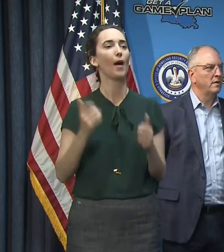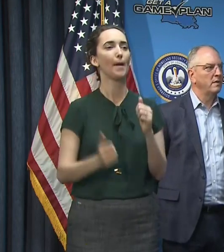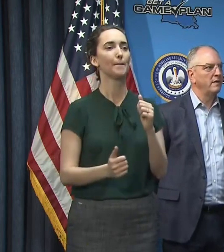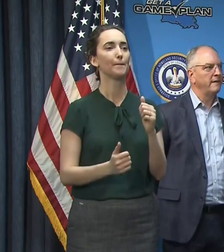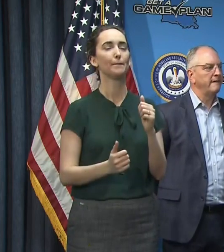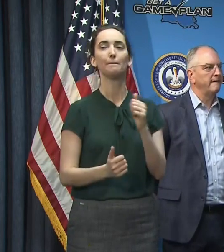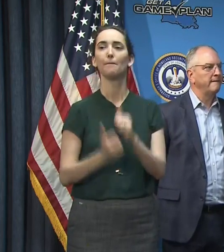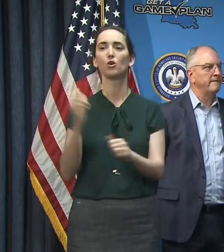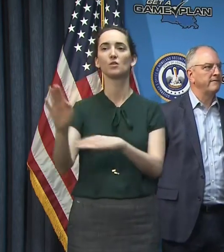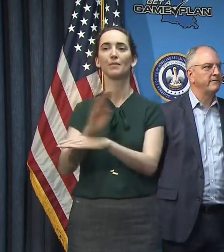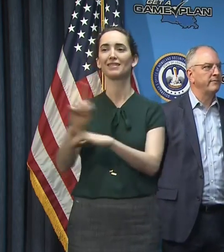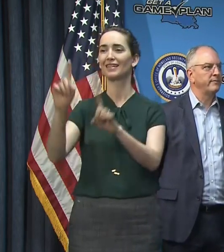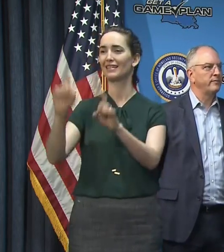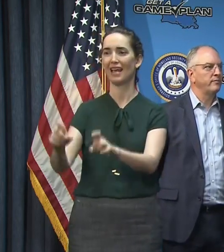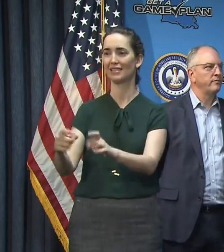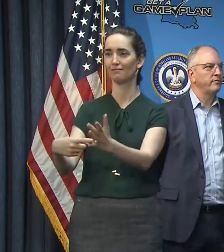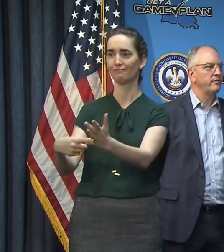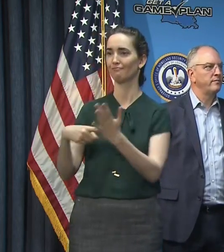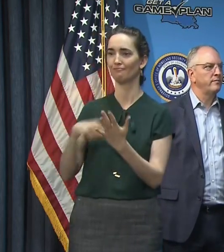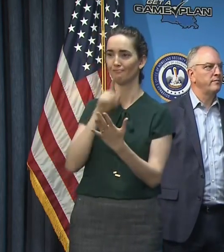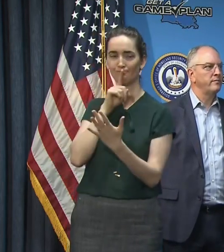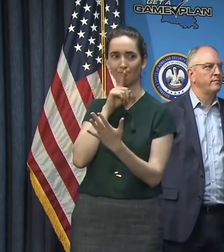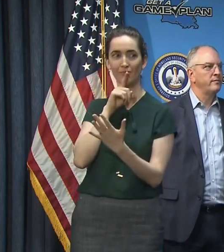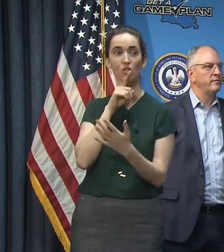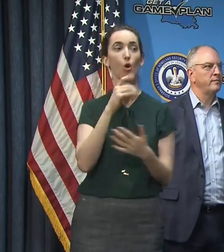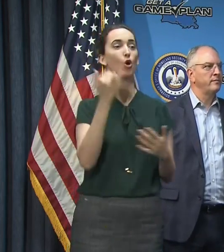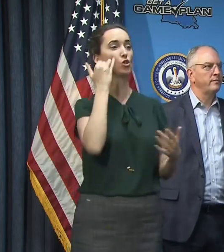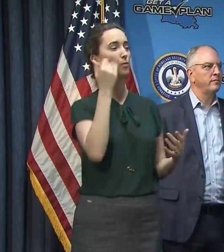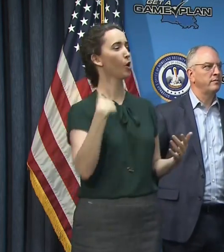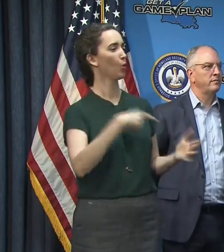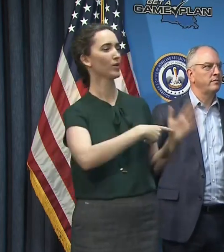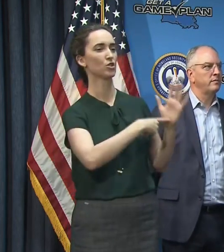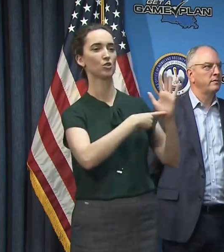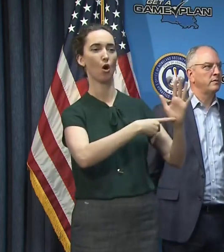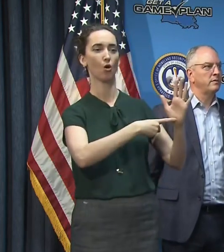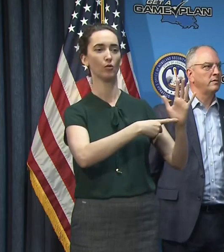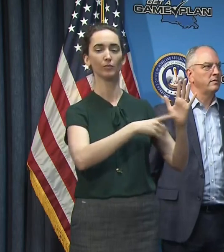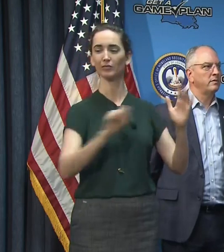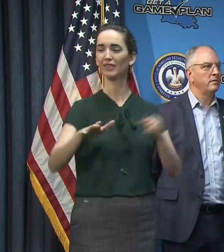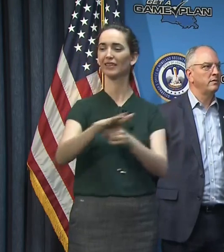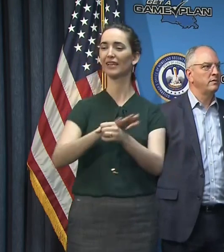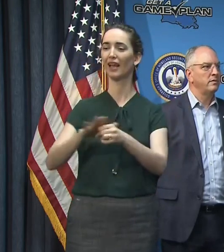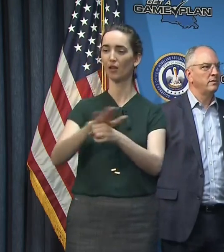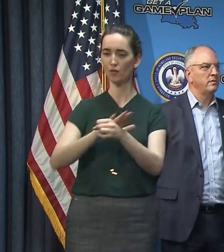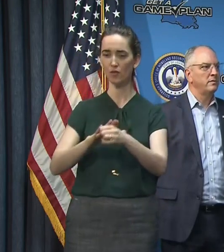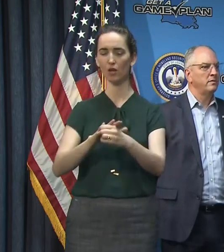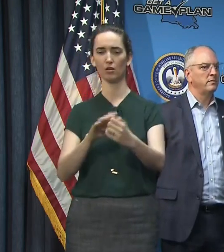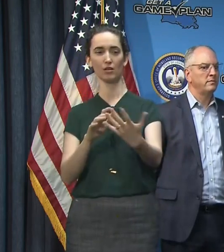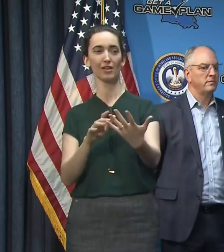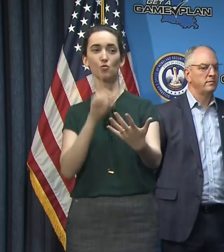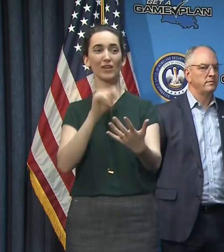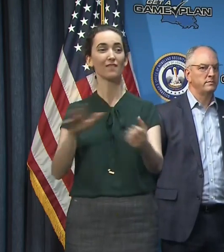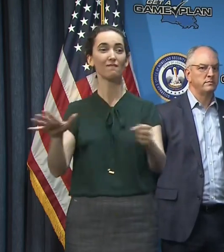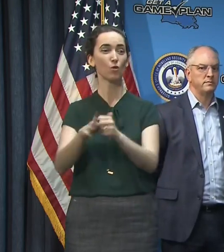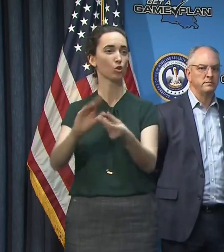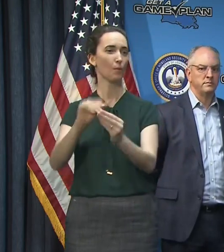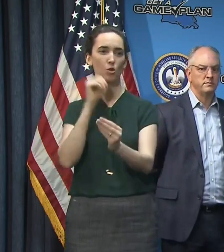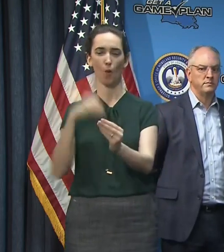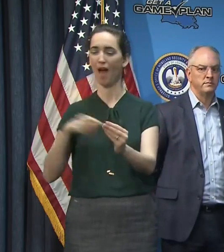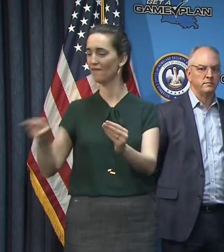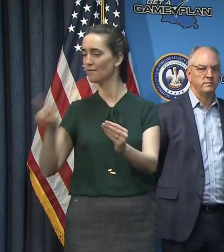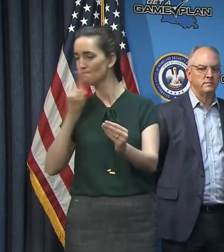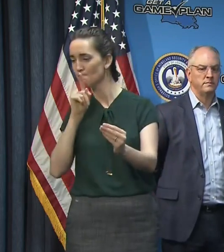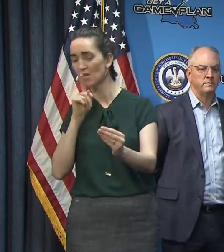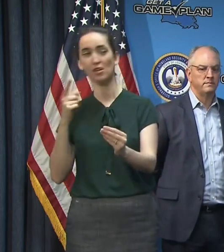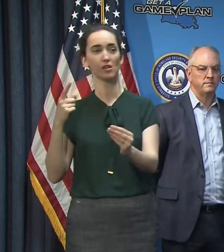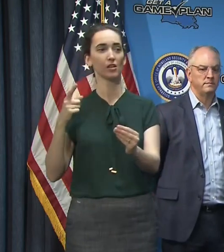commercial tests, we worry about showing you a picture that represents 20% of the tests in that area and people drawing conclusions based on that, when it could just be what's